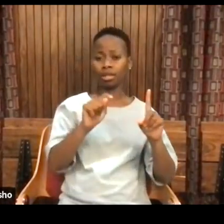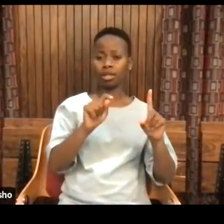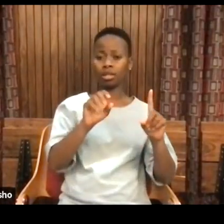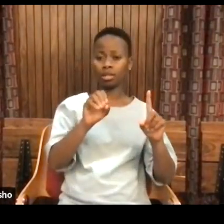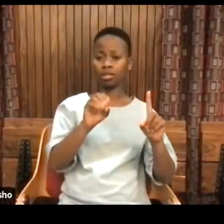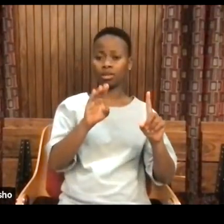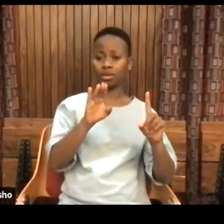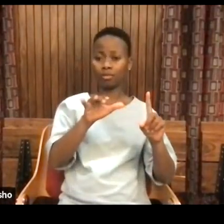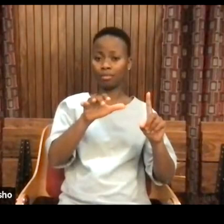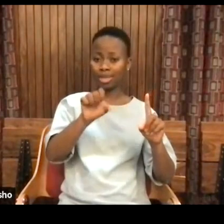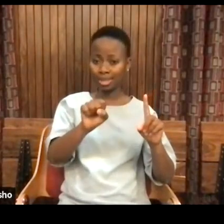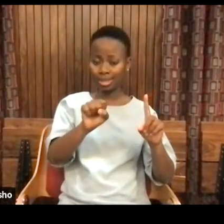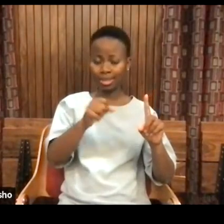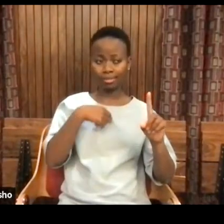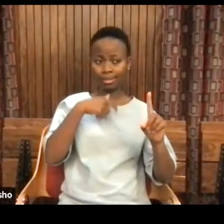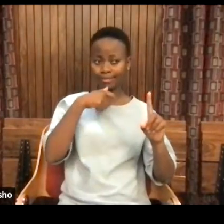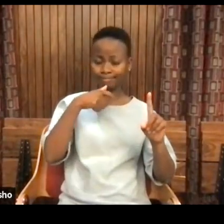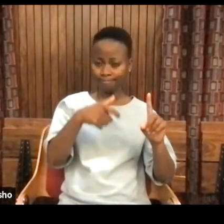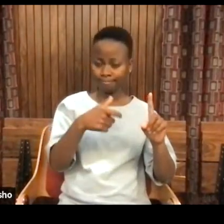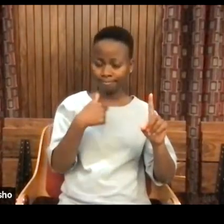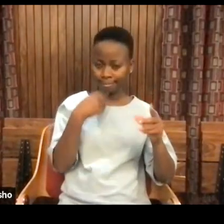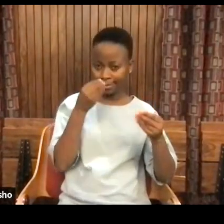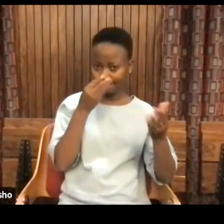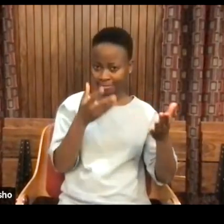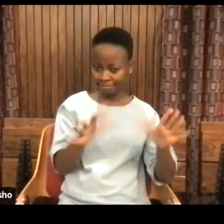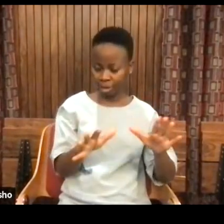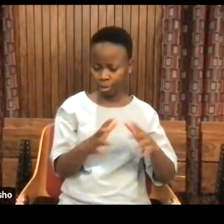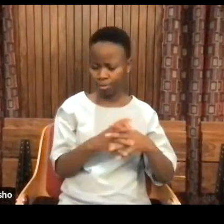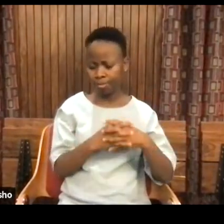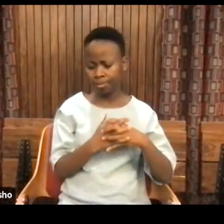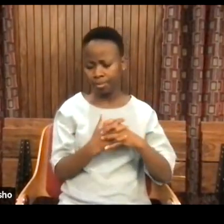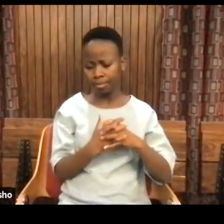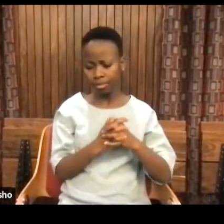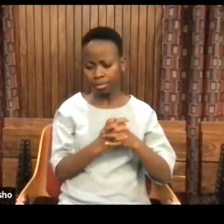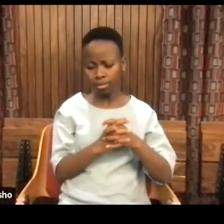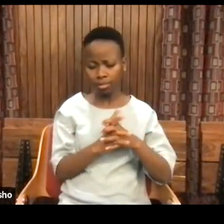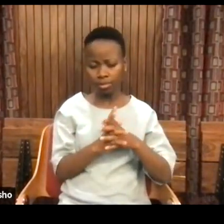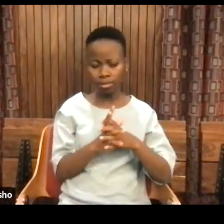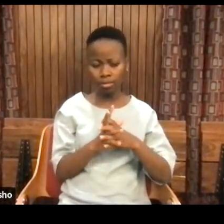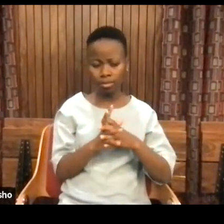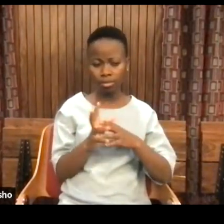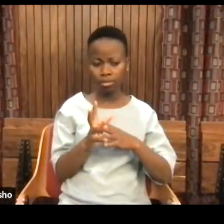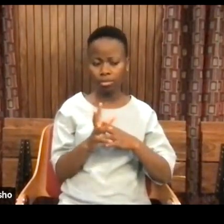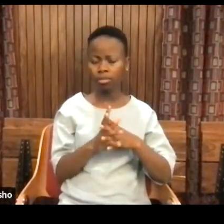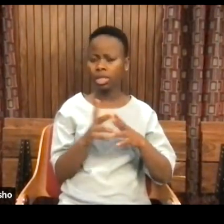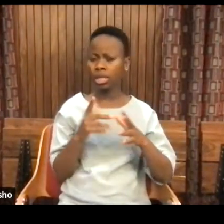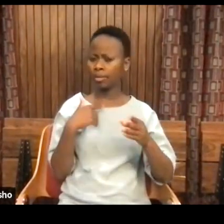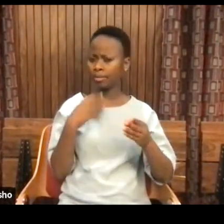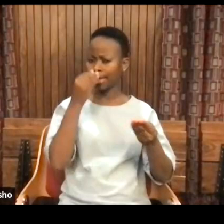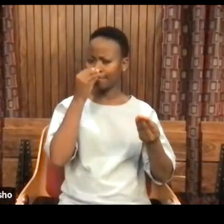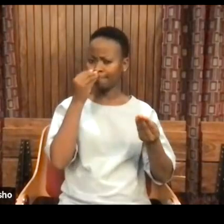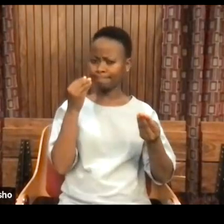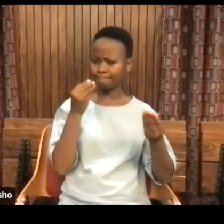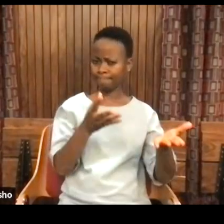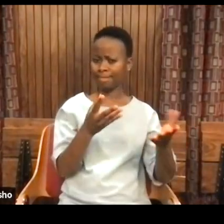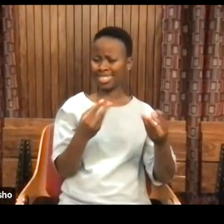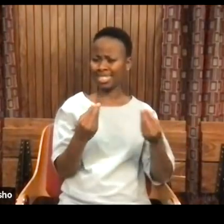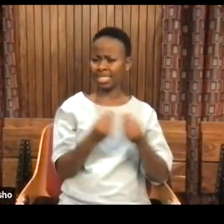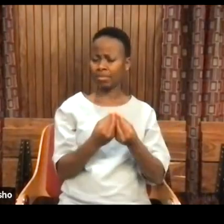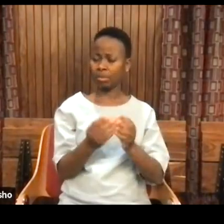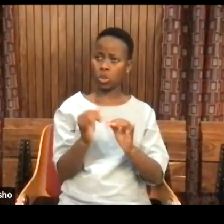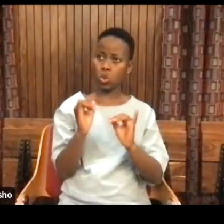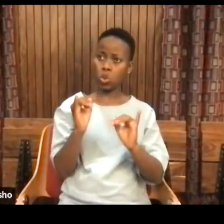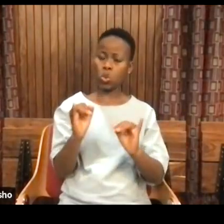my remark was about something profoundly radical.